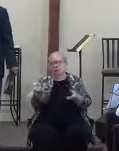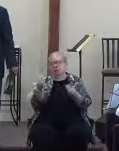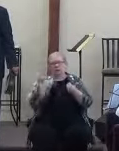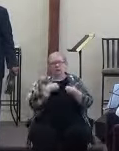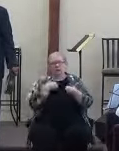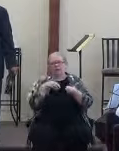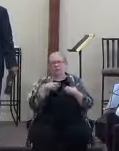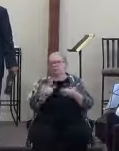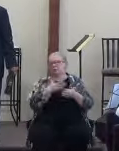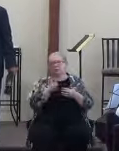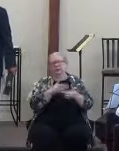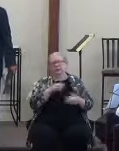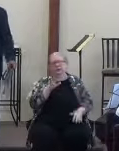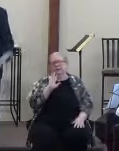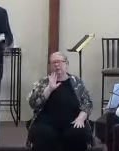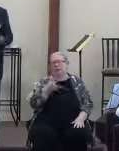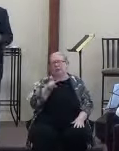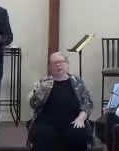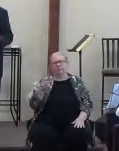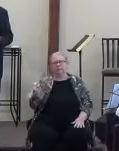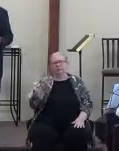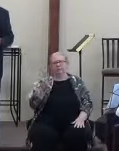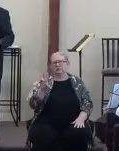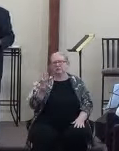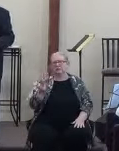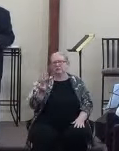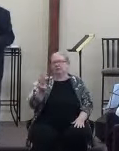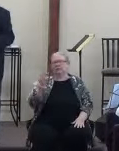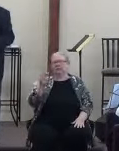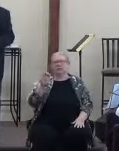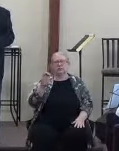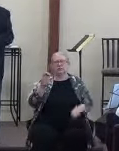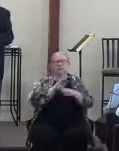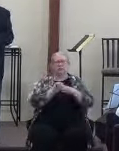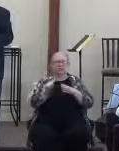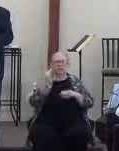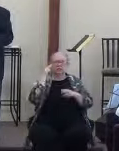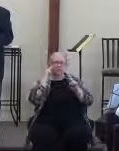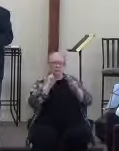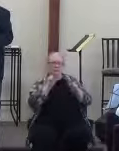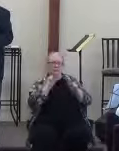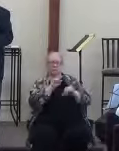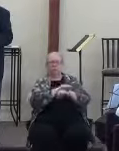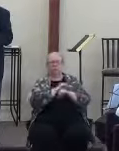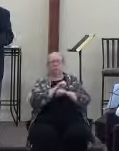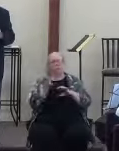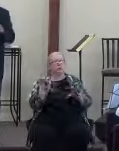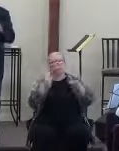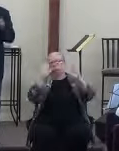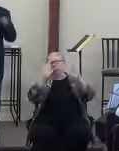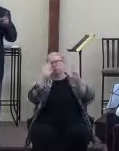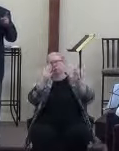tools. He wants to bless us. That's where his heart is. He said, I've watched you guys and gals work, and he said, you can do awesome work.